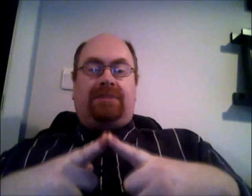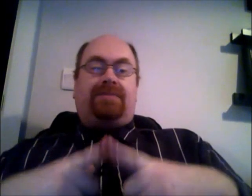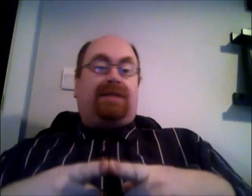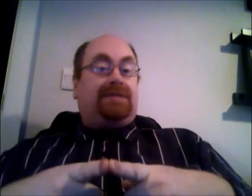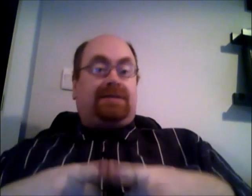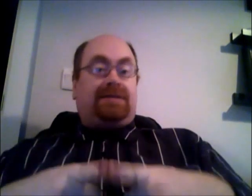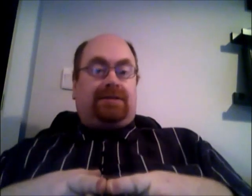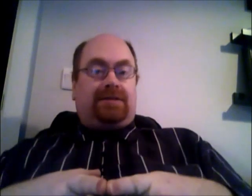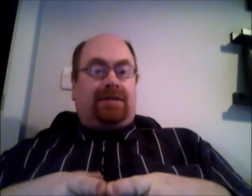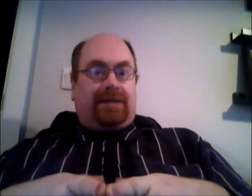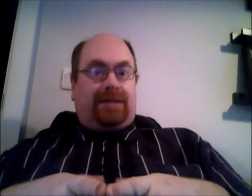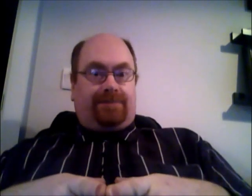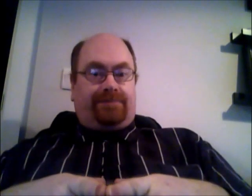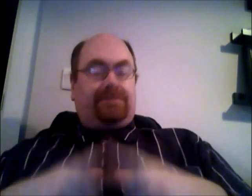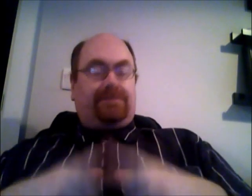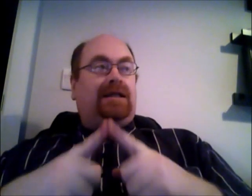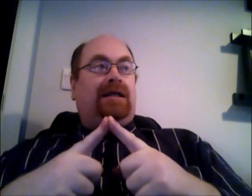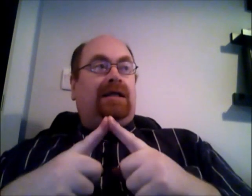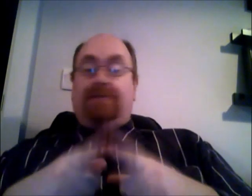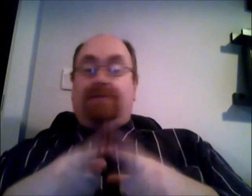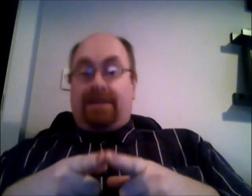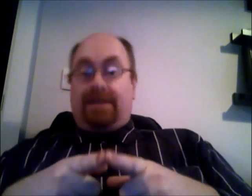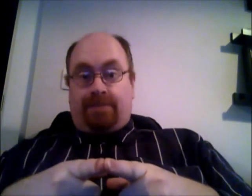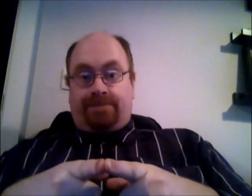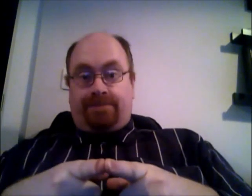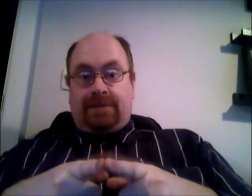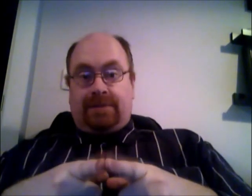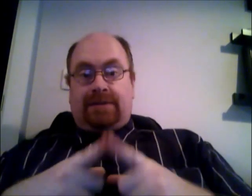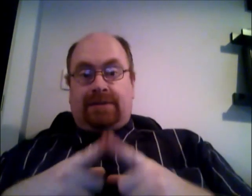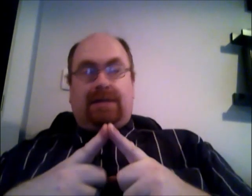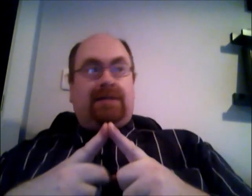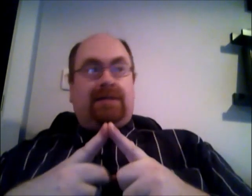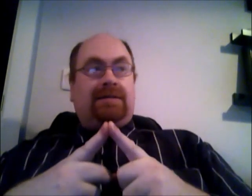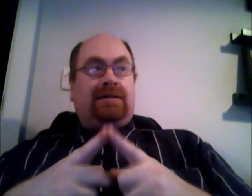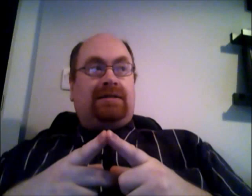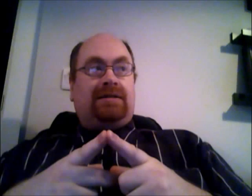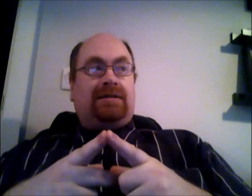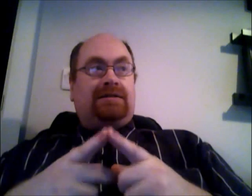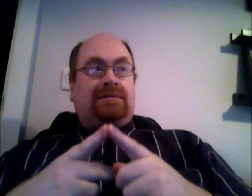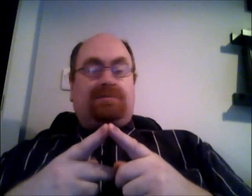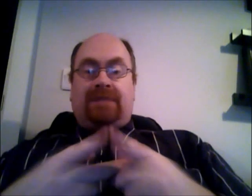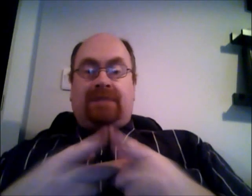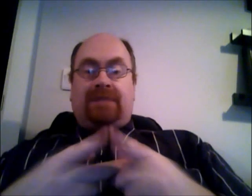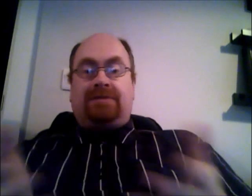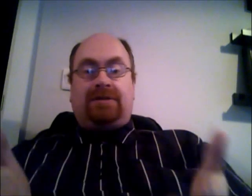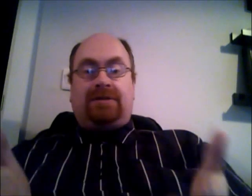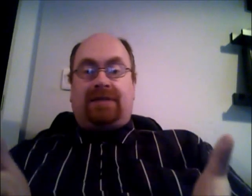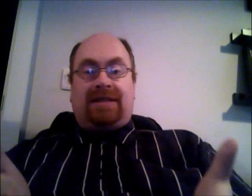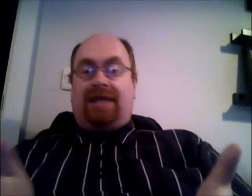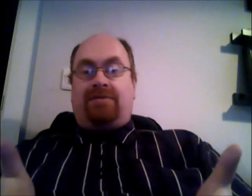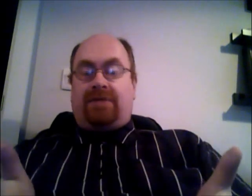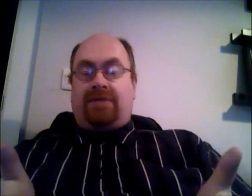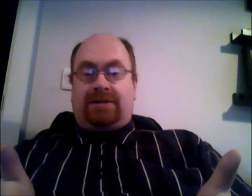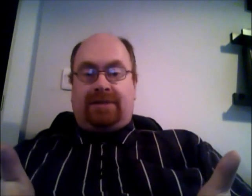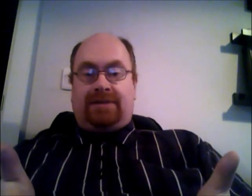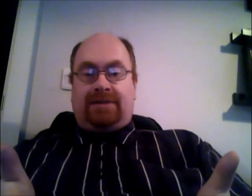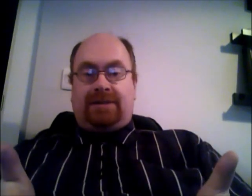plants in this country right now and we need more there's uh there's towns which don't actually have a water treatment system